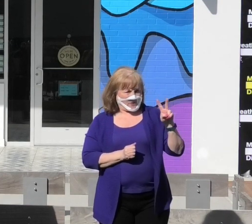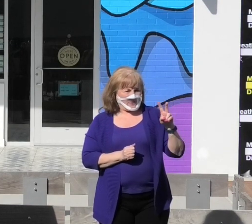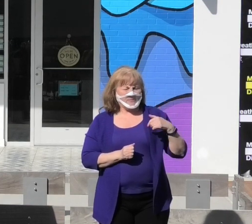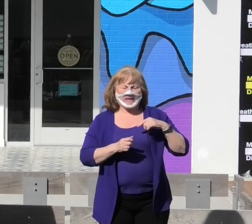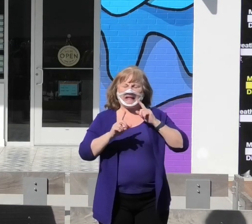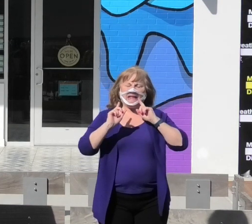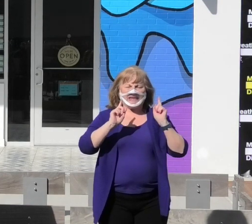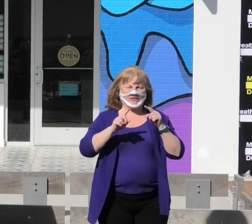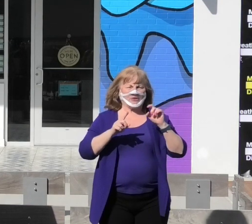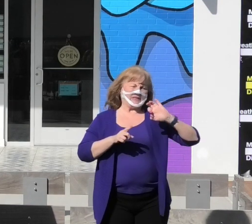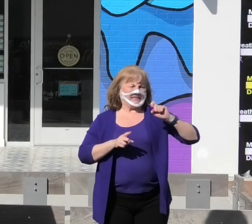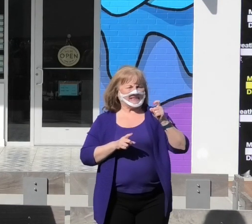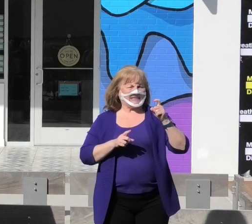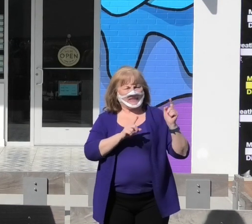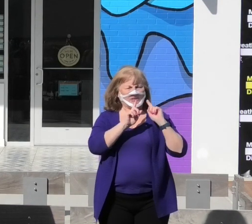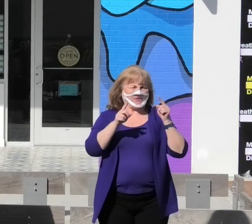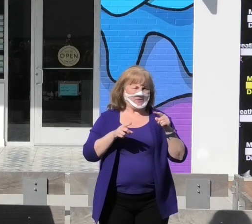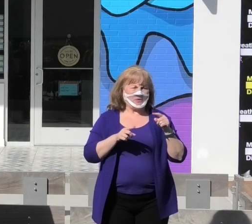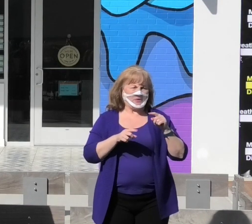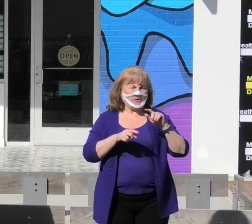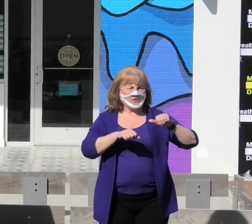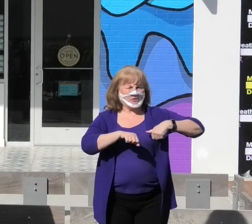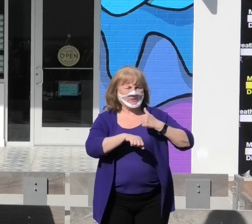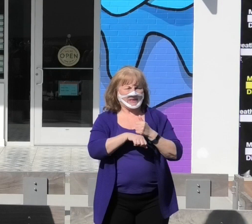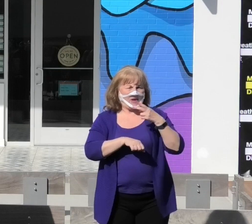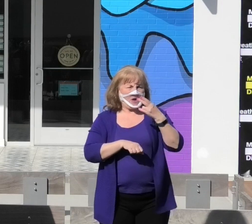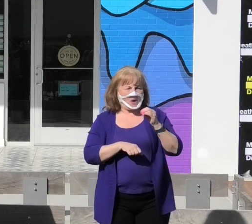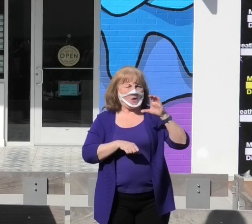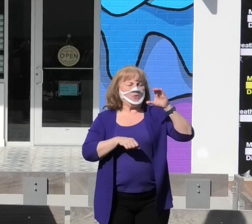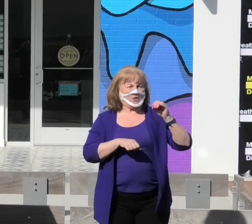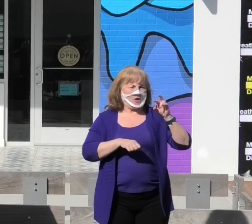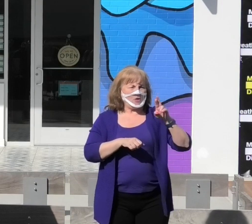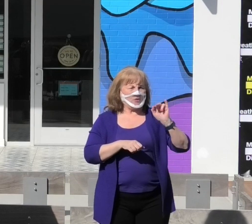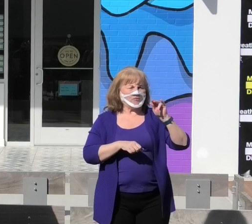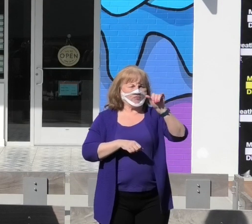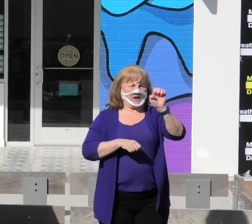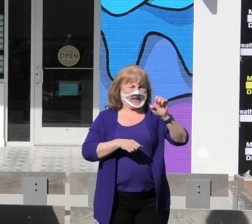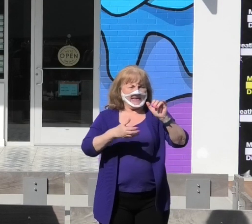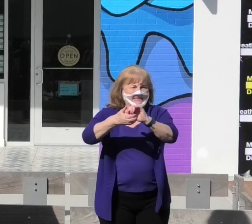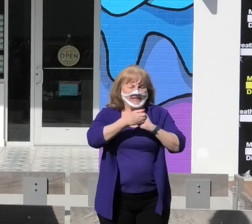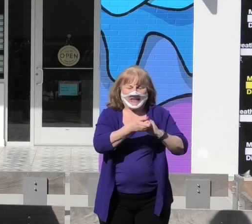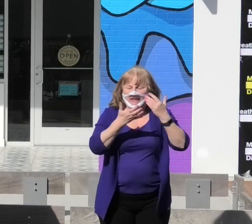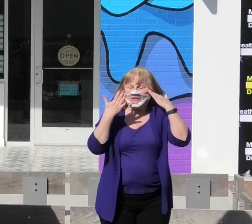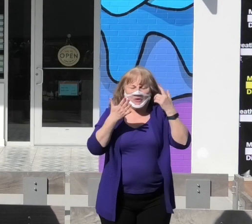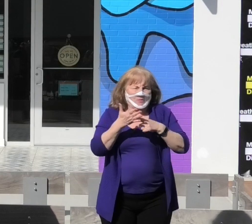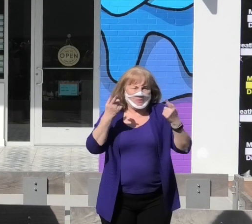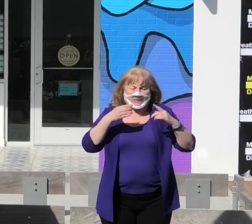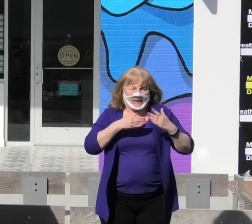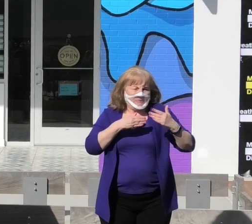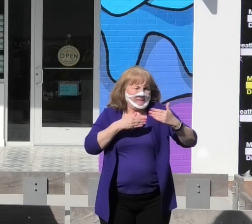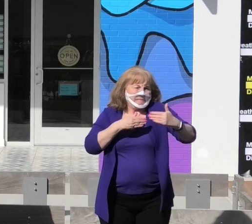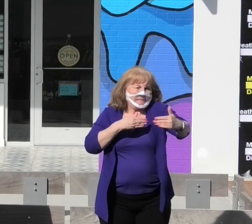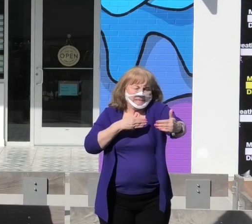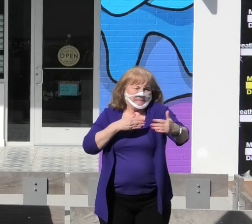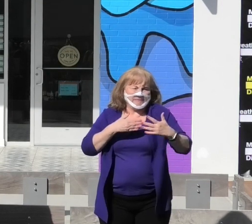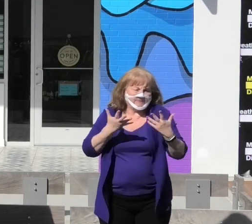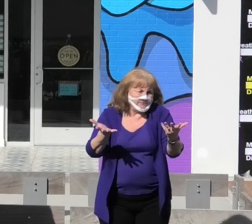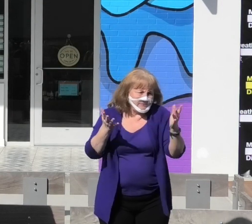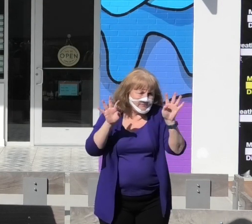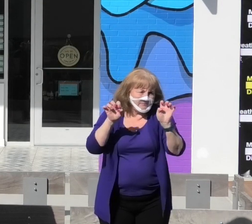issued an executive order to establish the Hochul Rise Collaborative, not knowing where we would be in this pandemic,